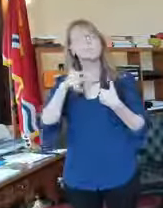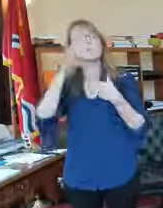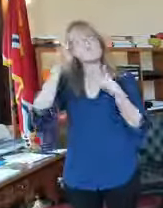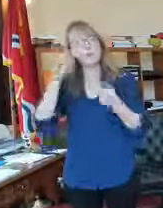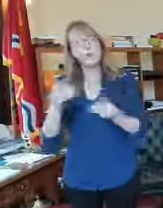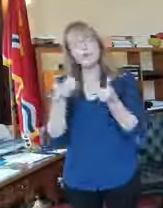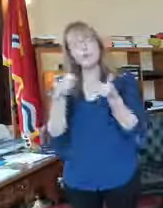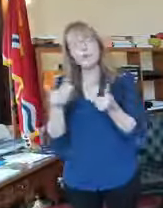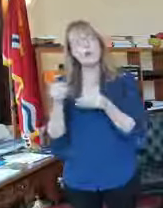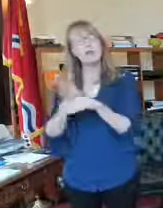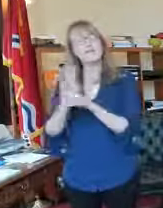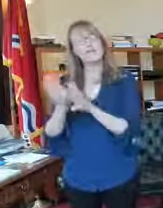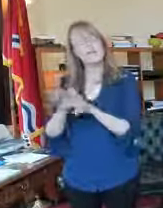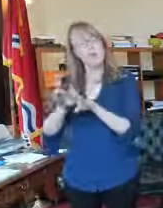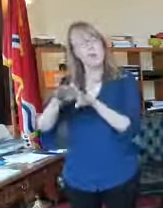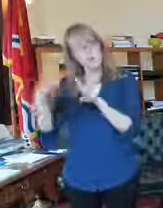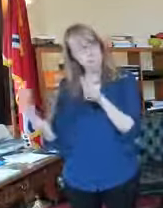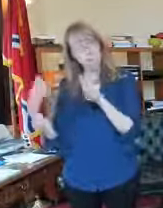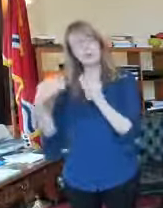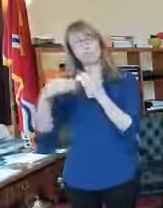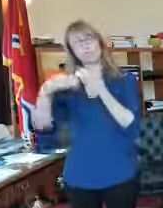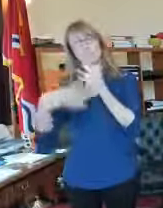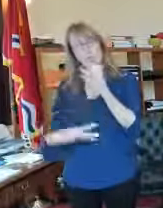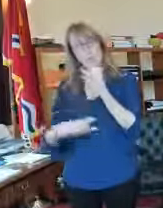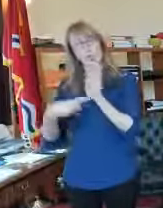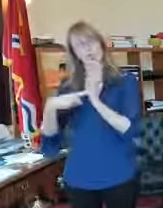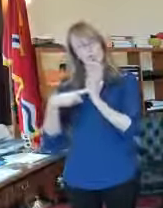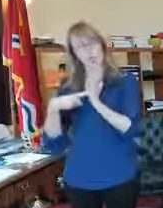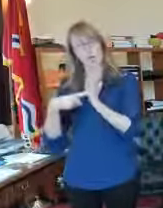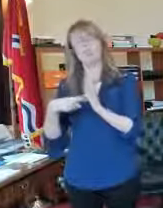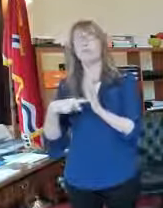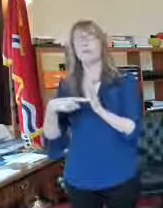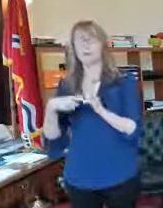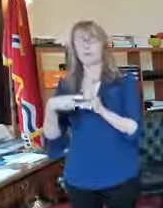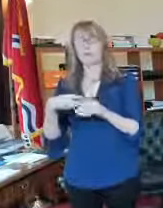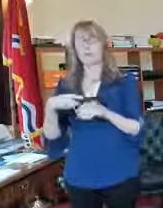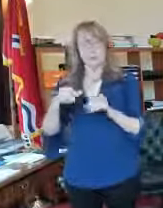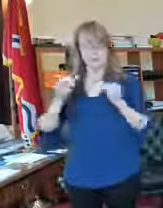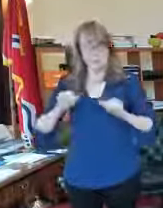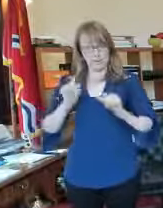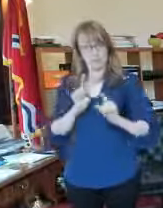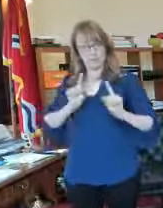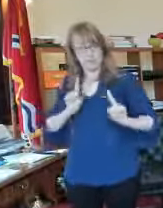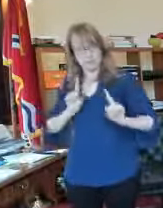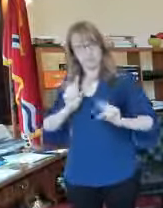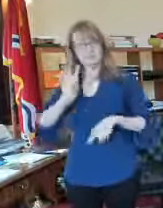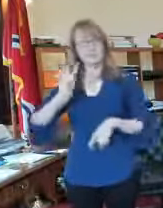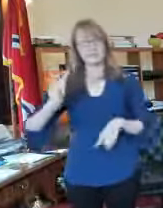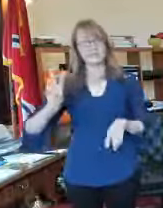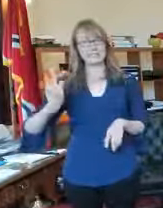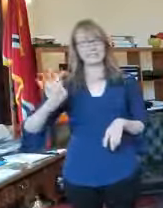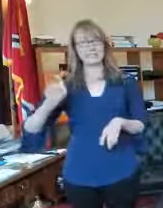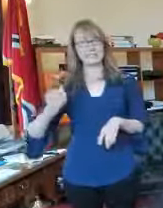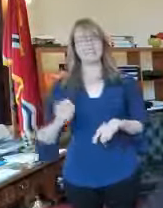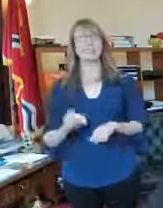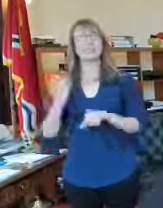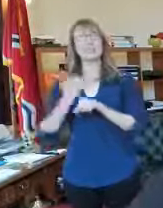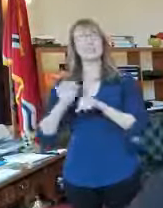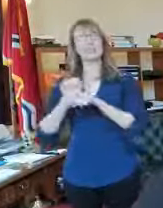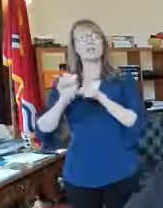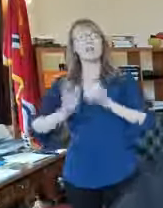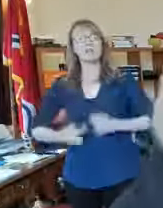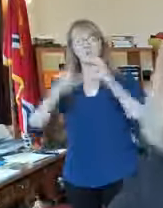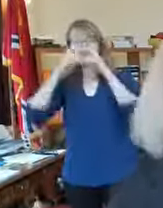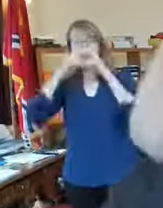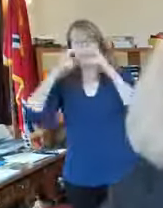which will enable the six-foot distancing enable have your employees wear masks have encourage your